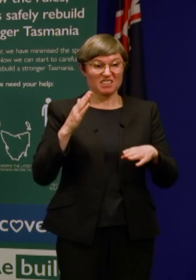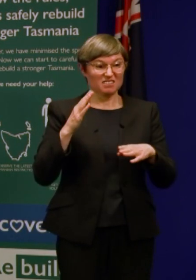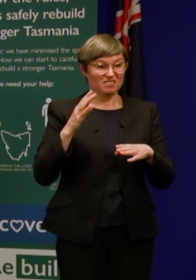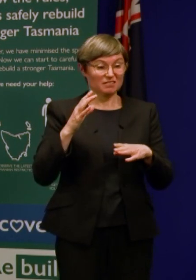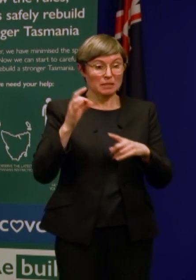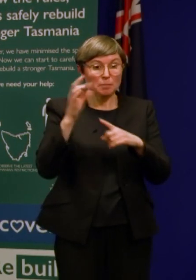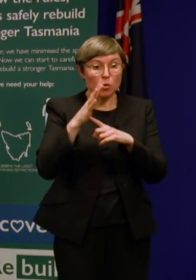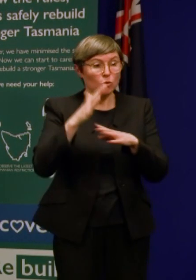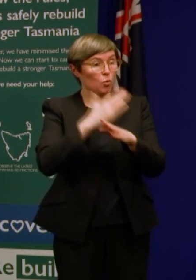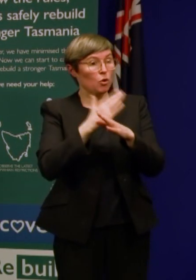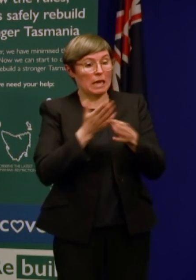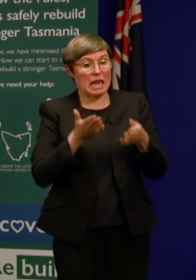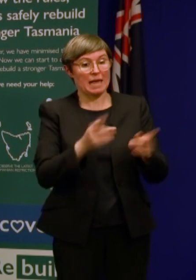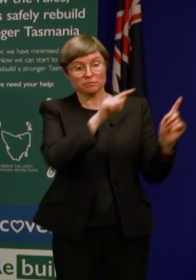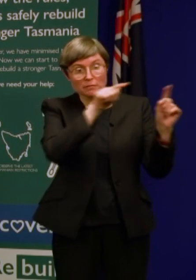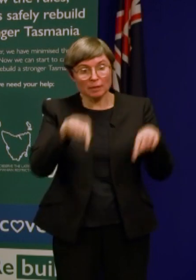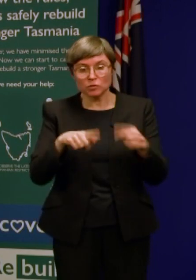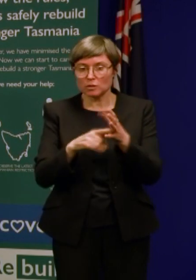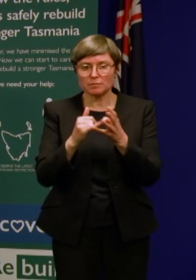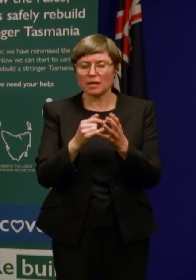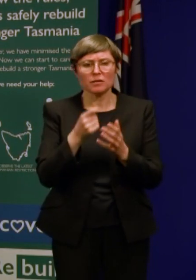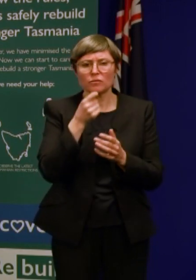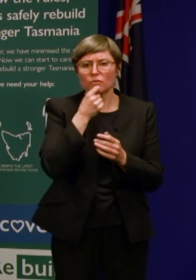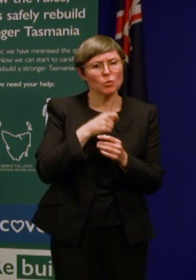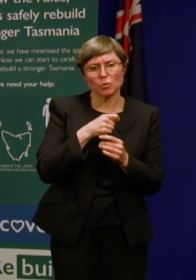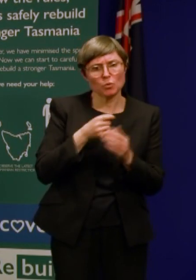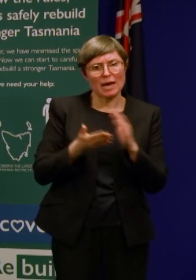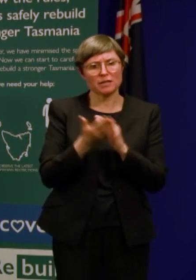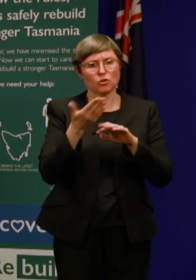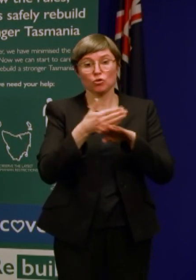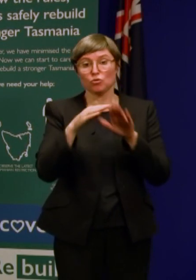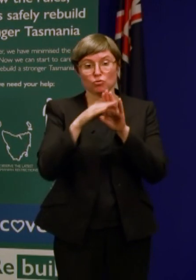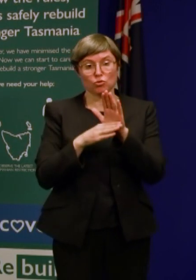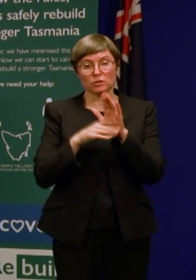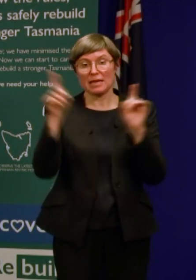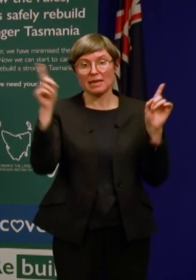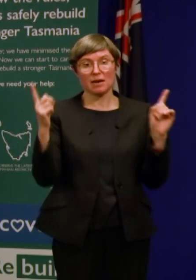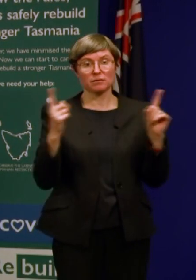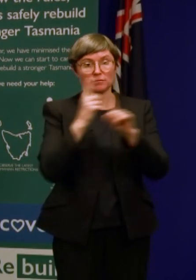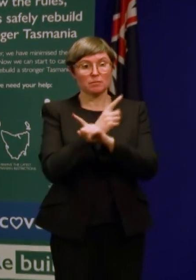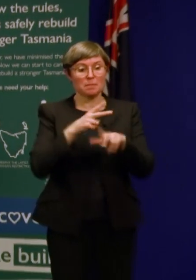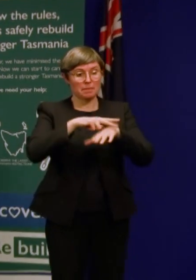have been allowed into the State so a couple of days under those rules. But I'll hand over to the Commissioner.